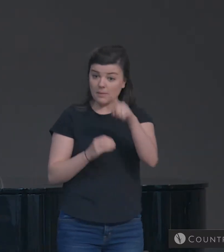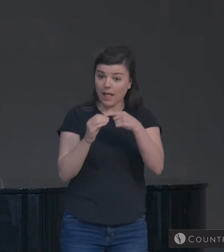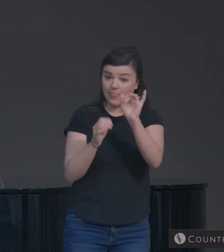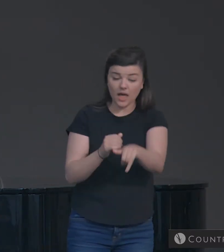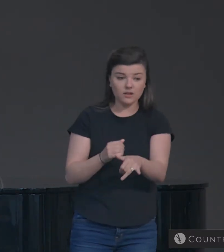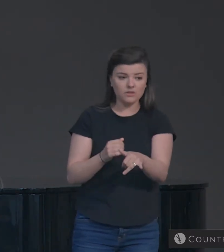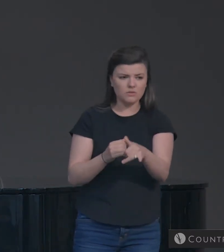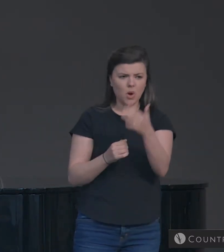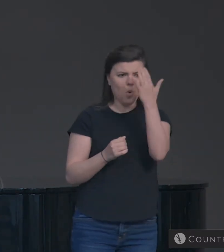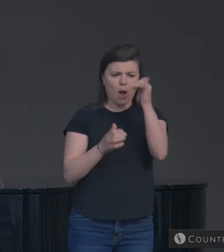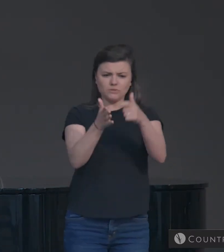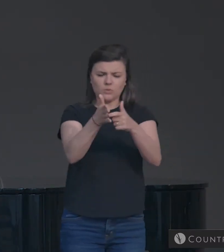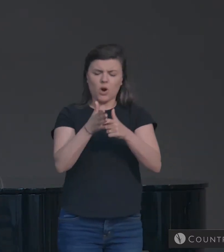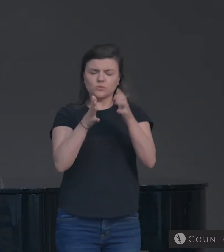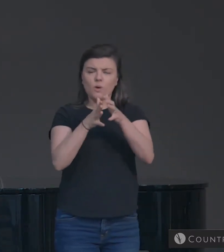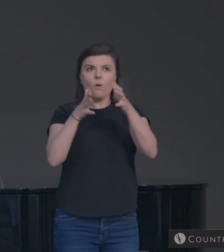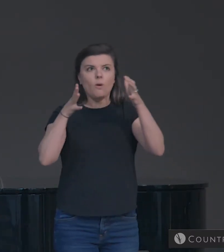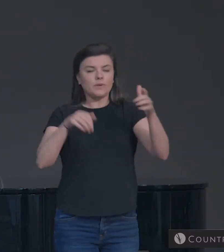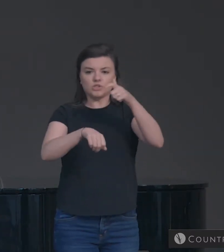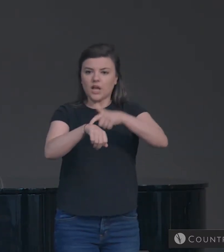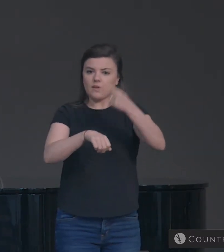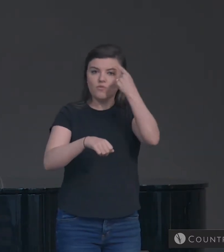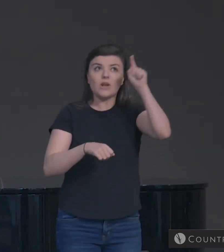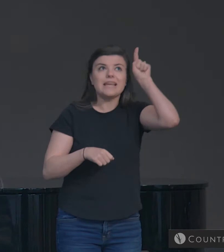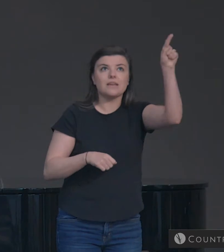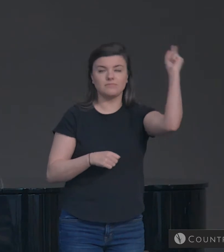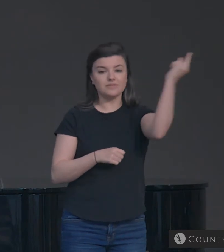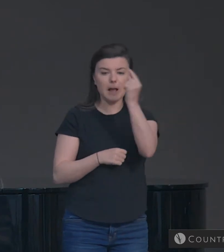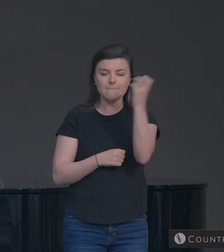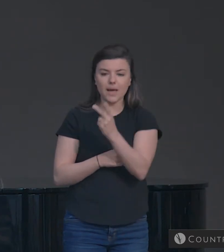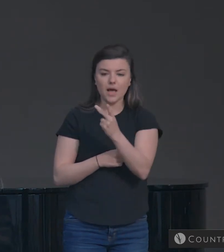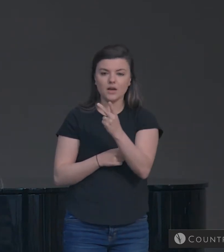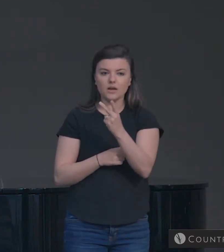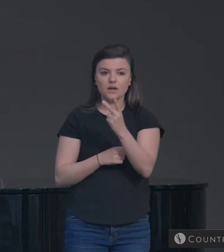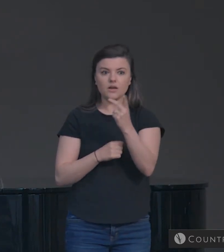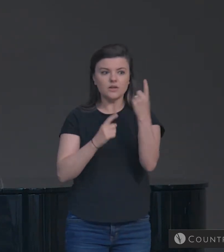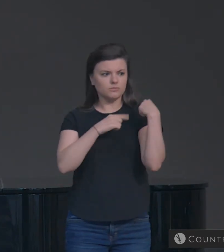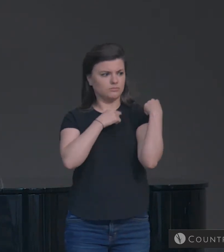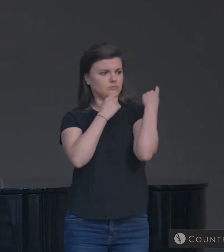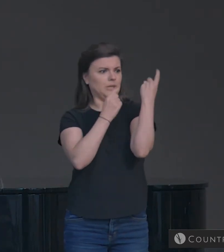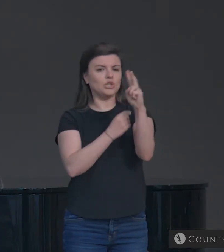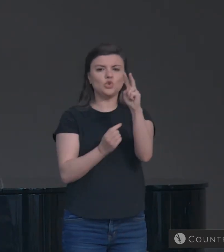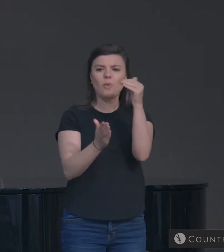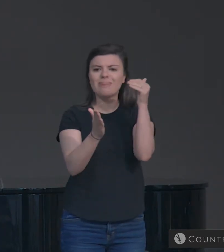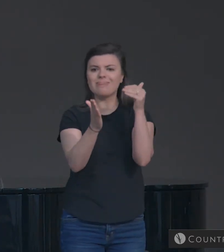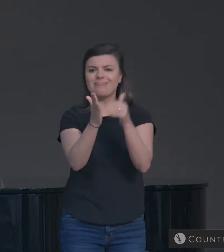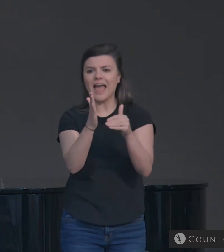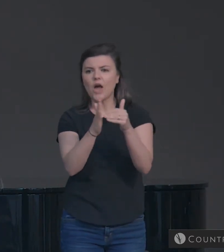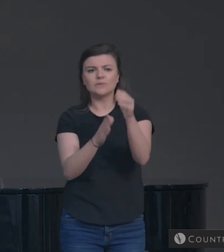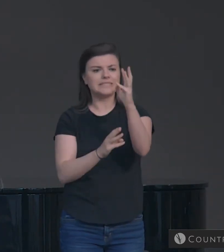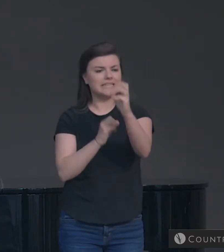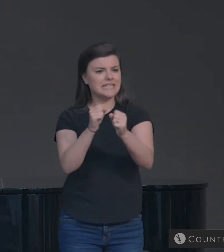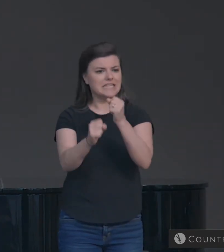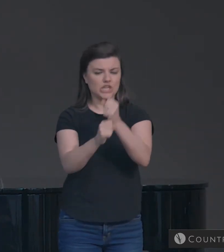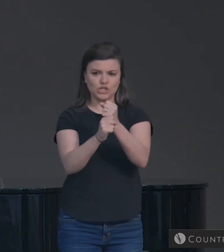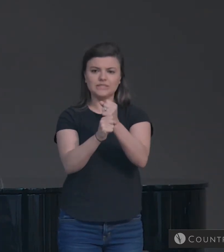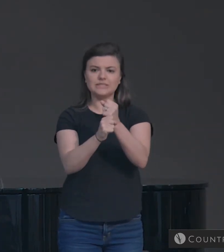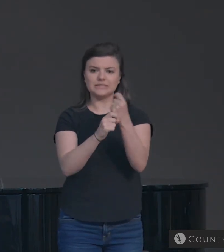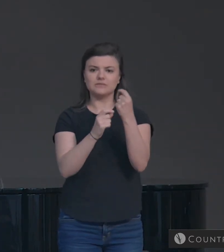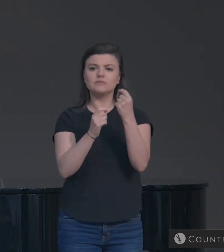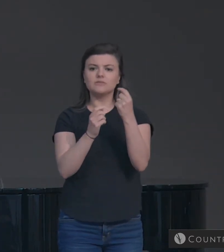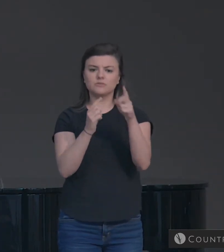Why is he taking so long? It's been 2,000 years since his ascension.